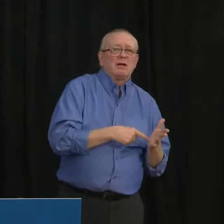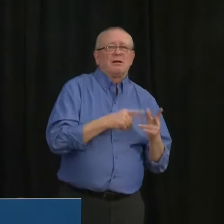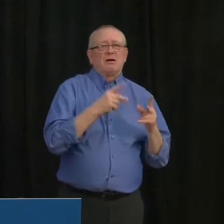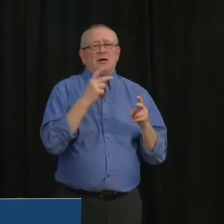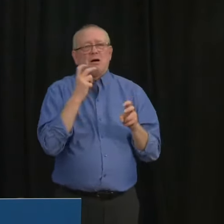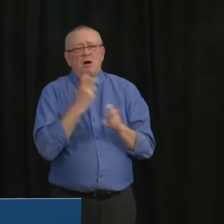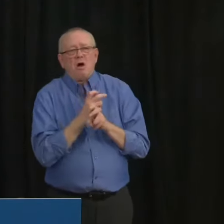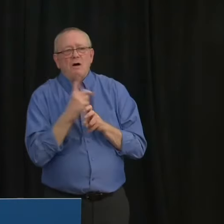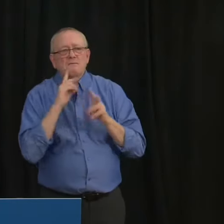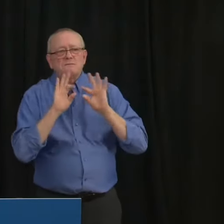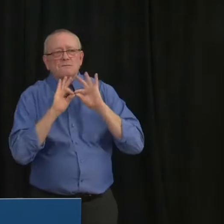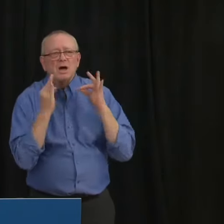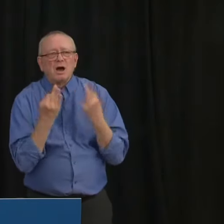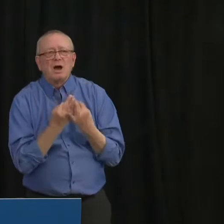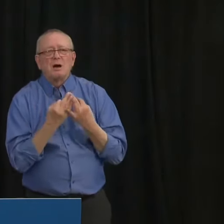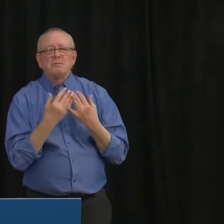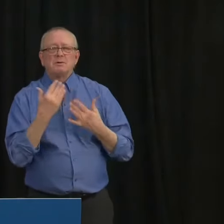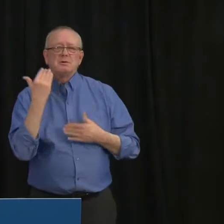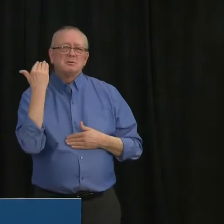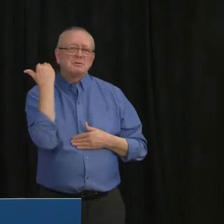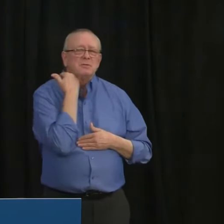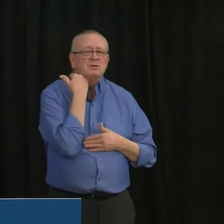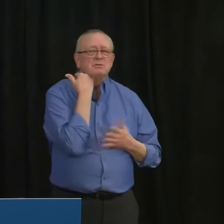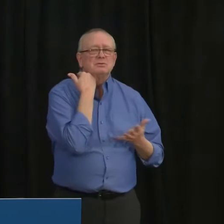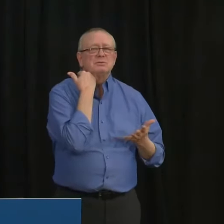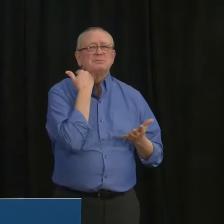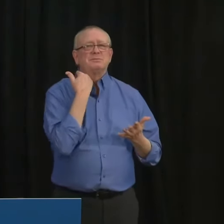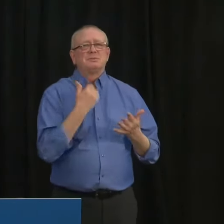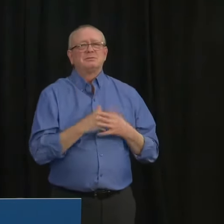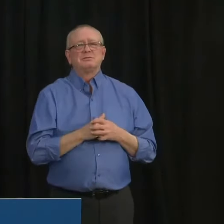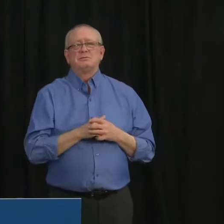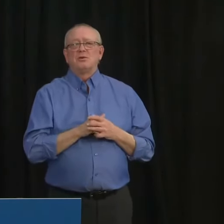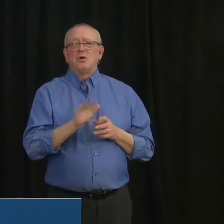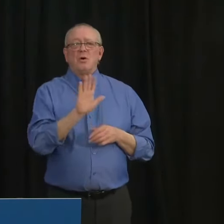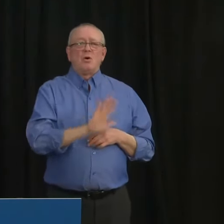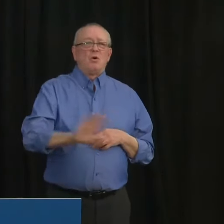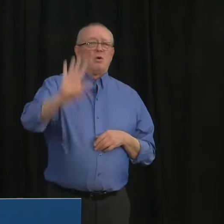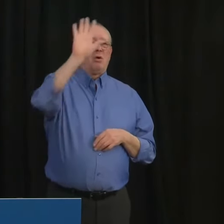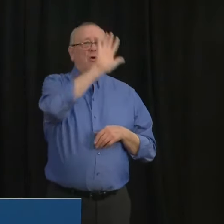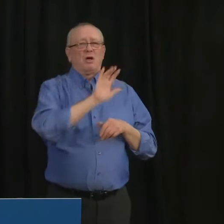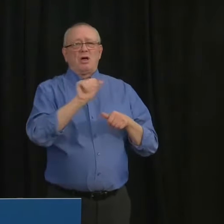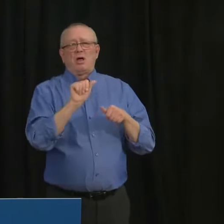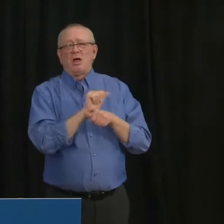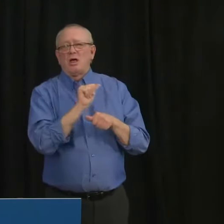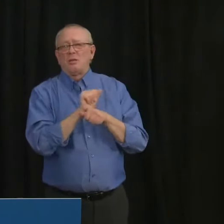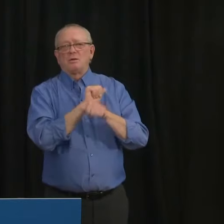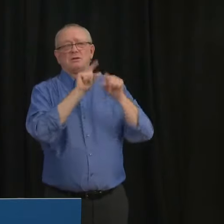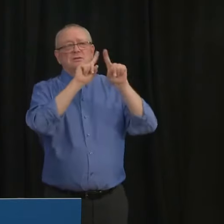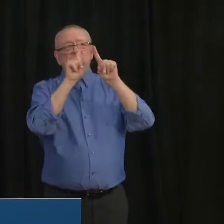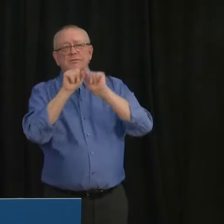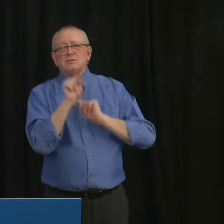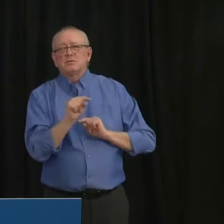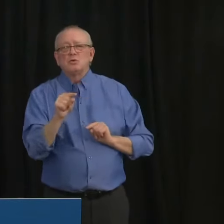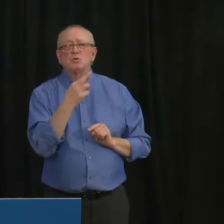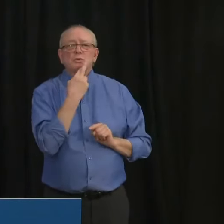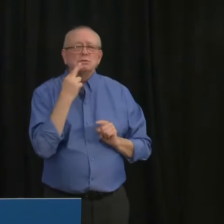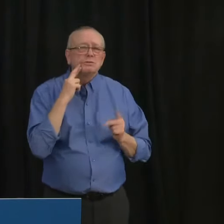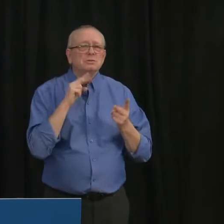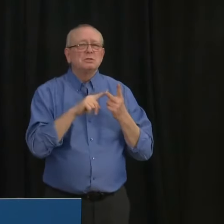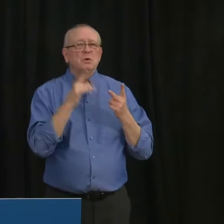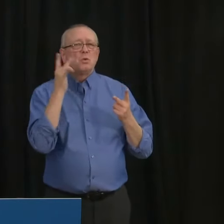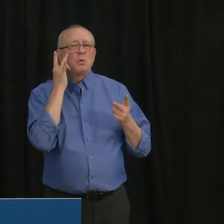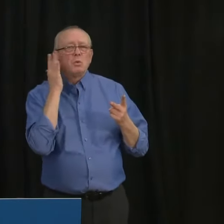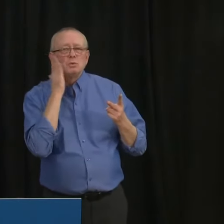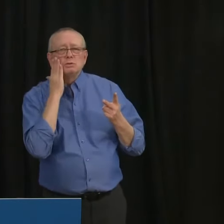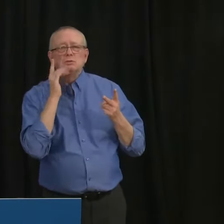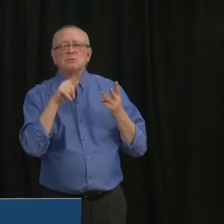bankruptcy. All across Alberta there are restaurants, hotels, retail businesses and so many others.